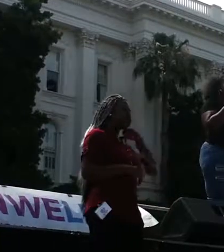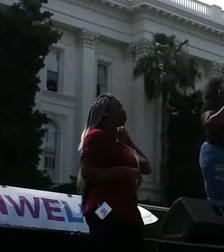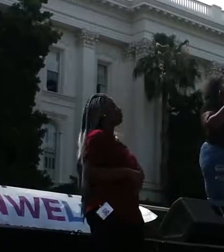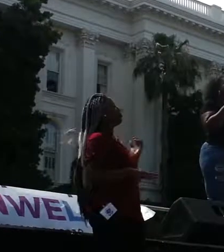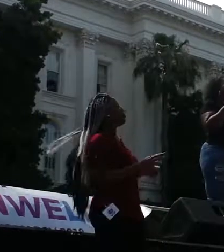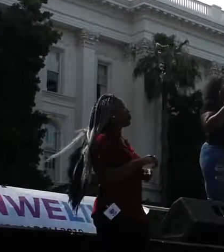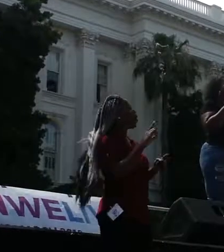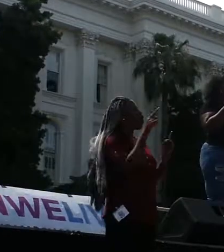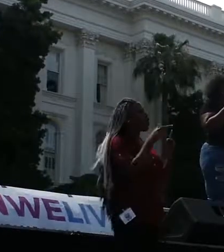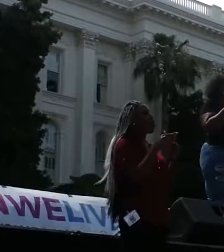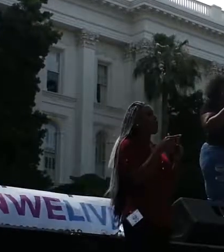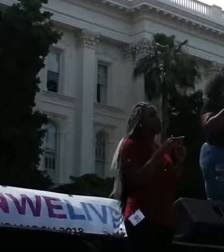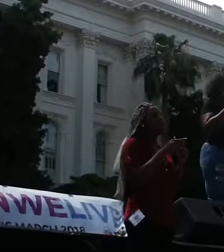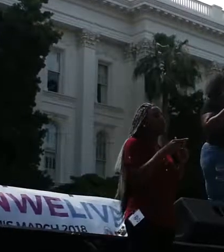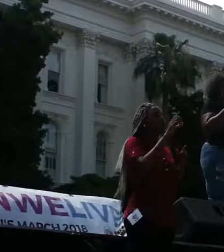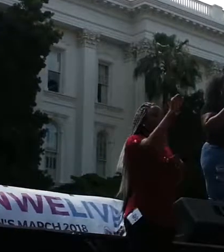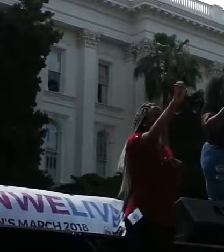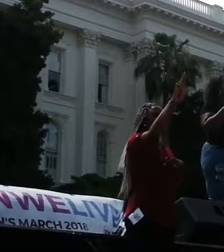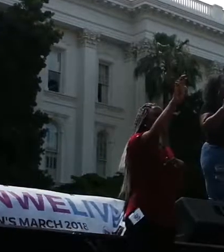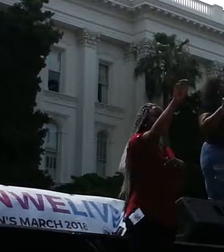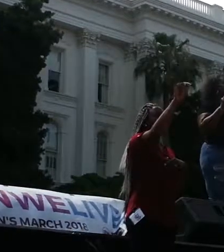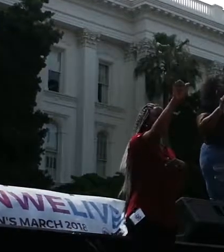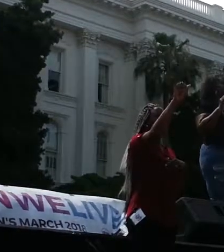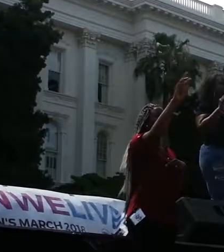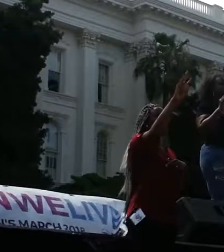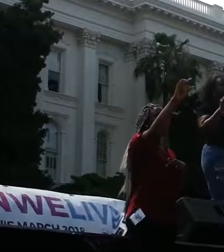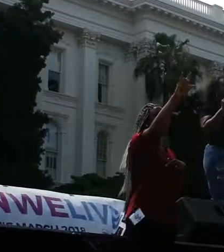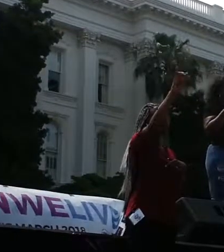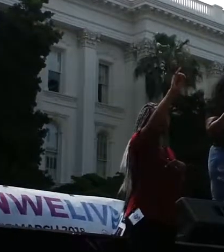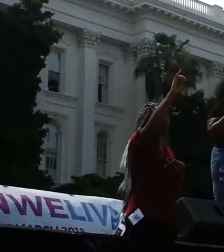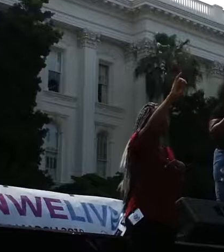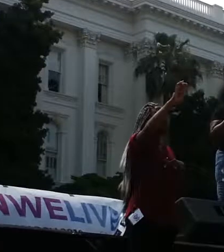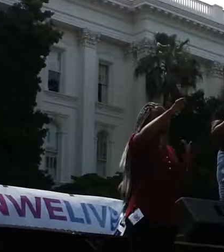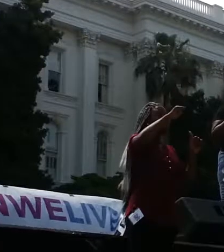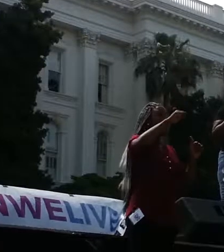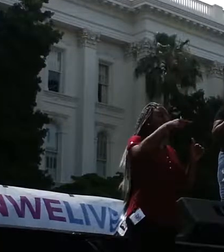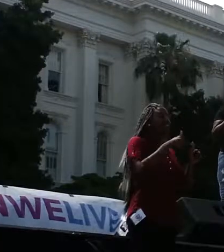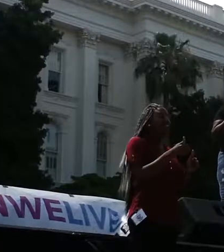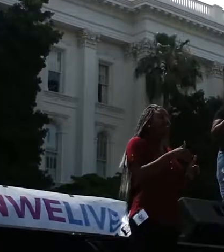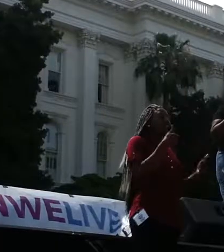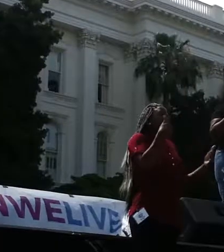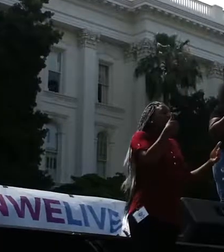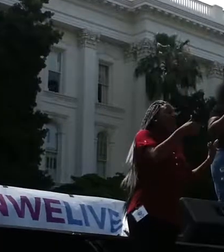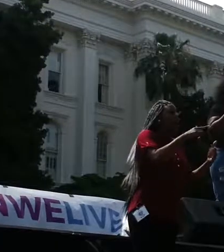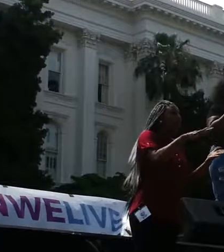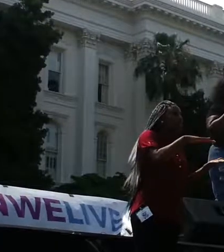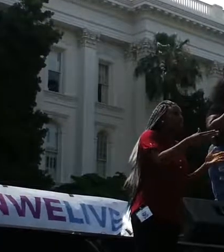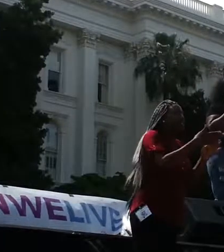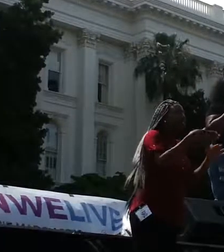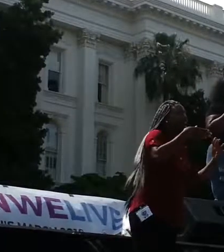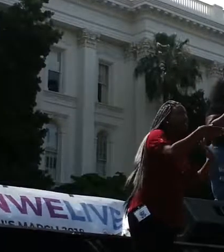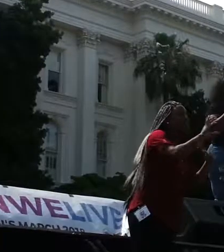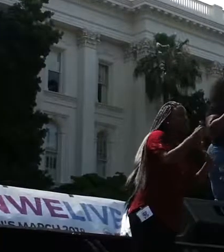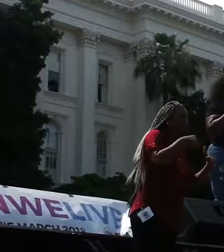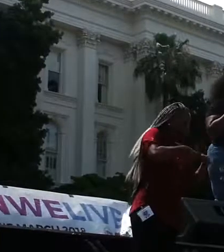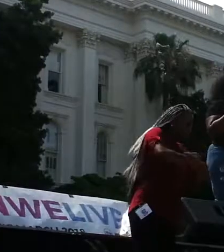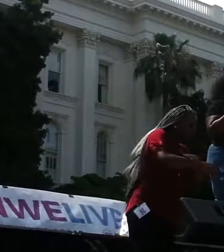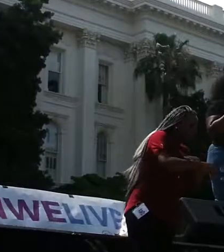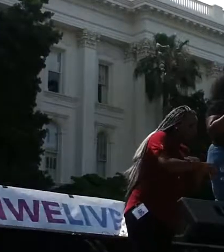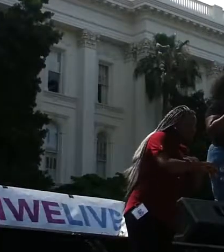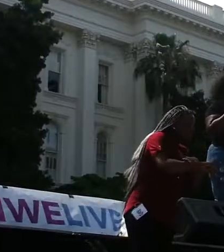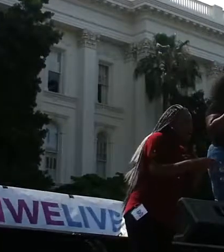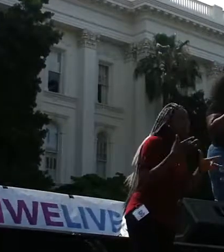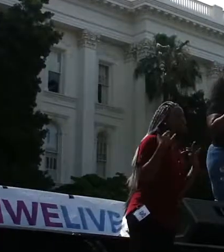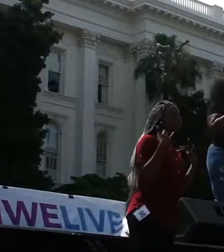When the likes of a Serena Williams can almost die during and after childbirth and her doctors not do anything to save her life.